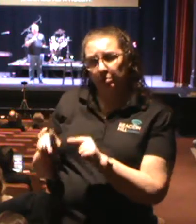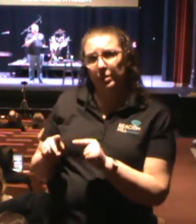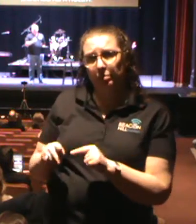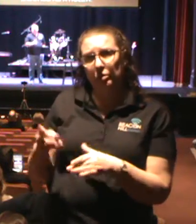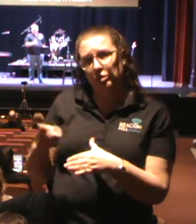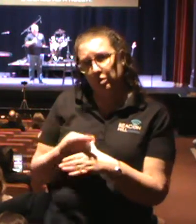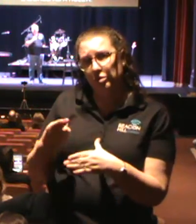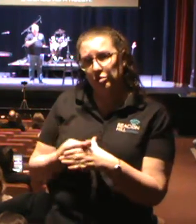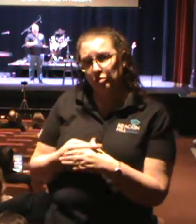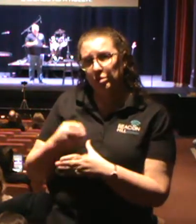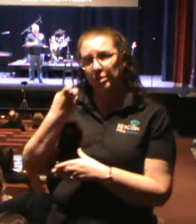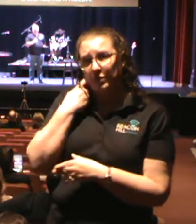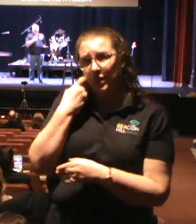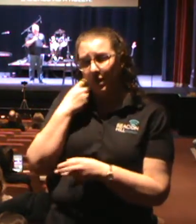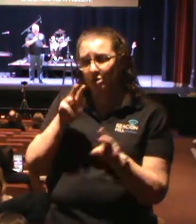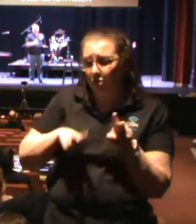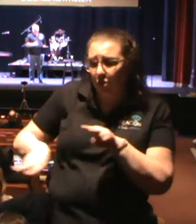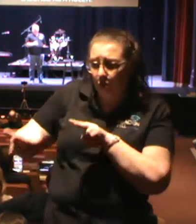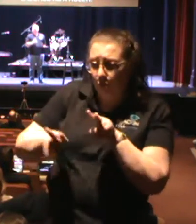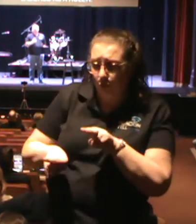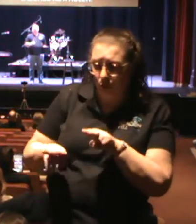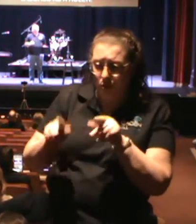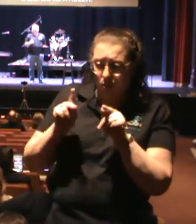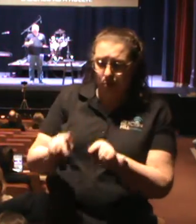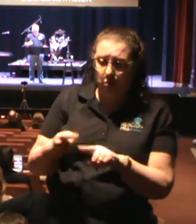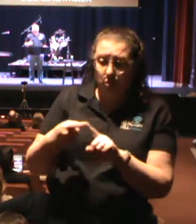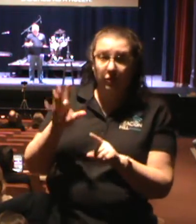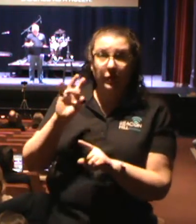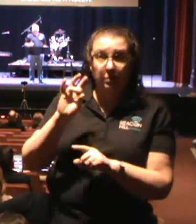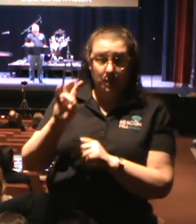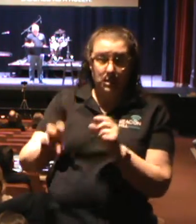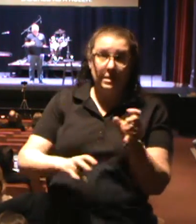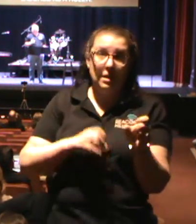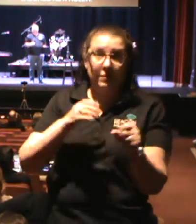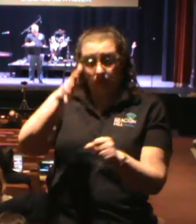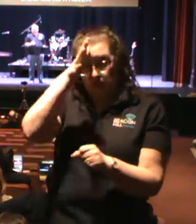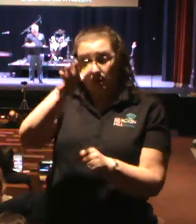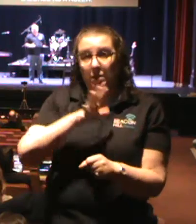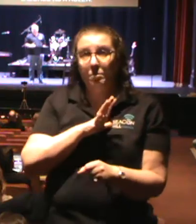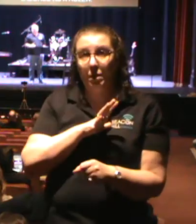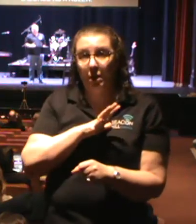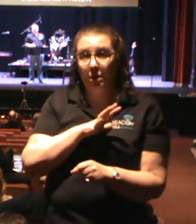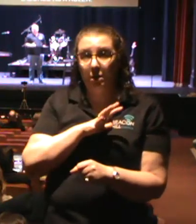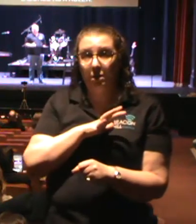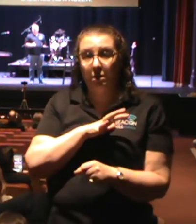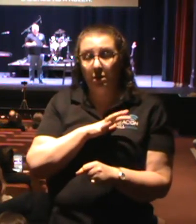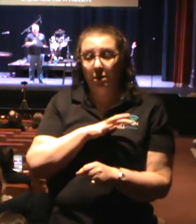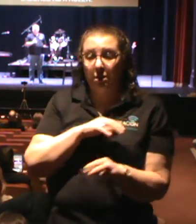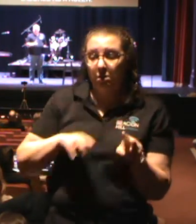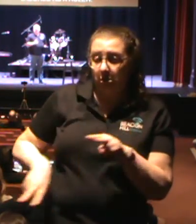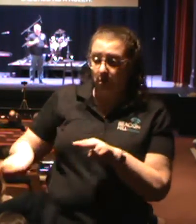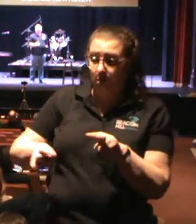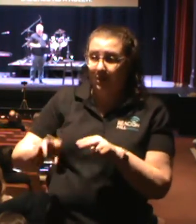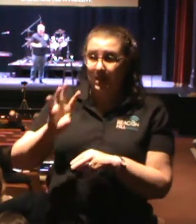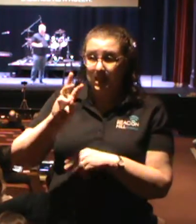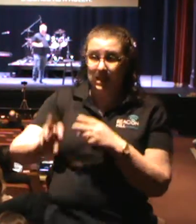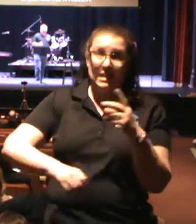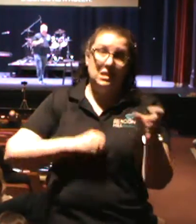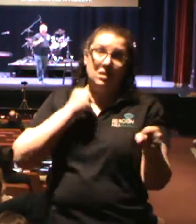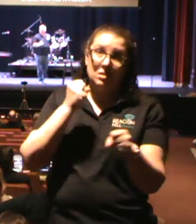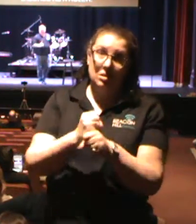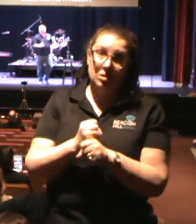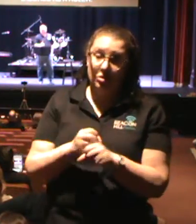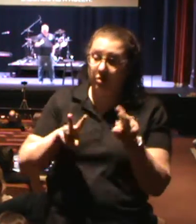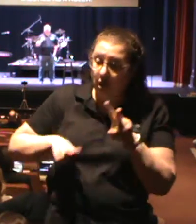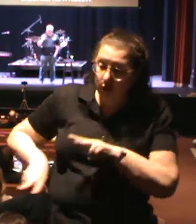I have watched somebody out of these seven men who are being ordained today is six years. Six years